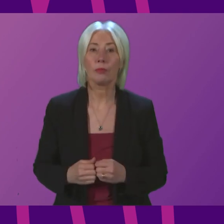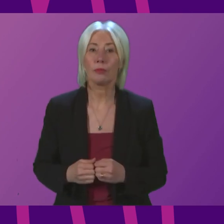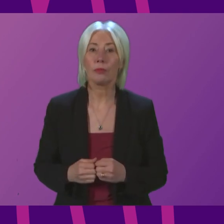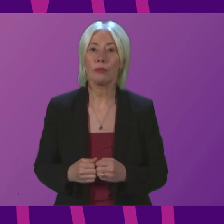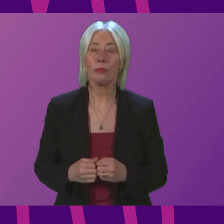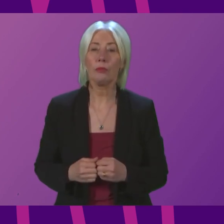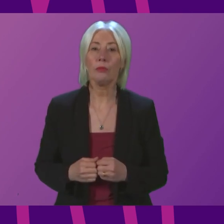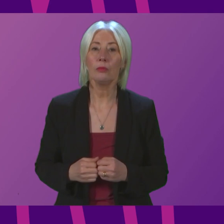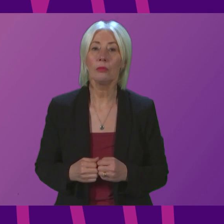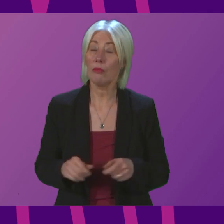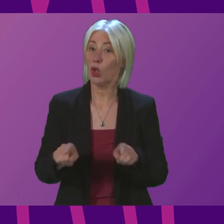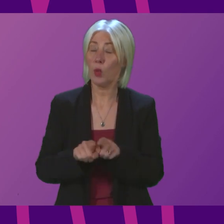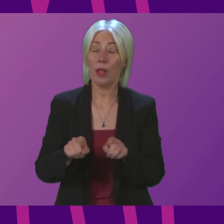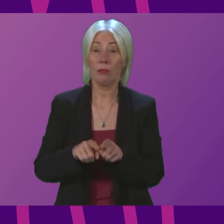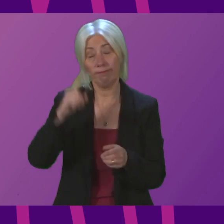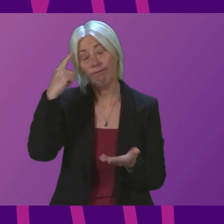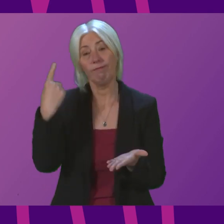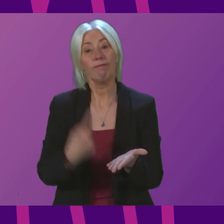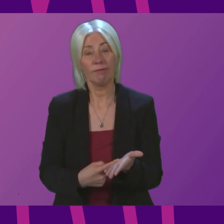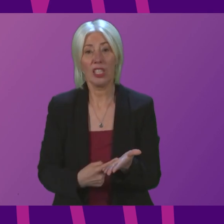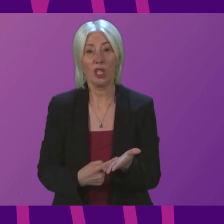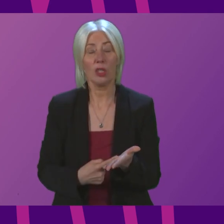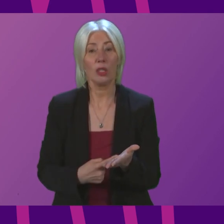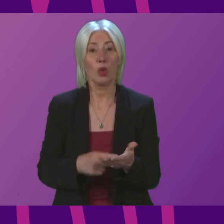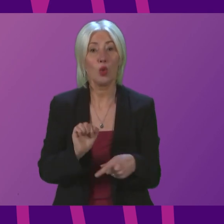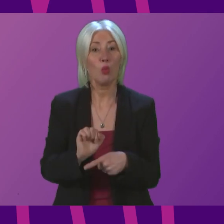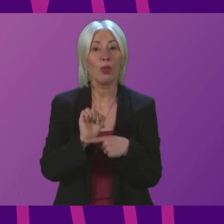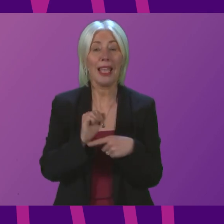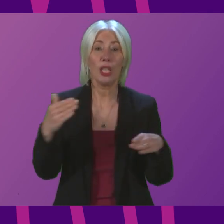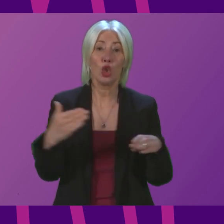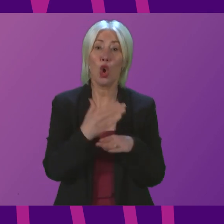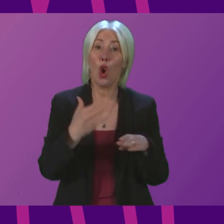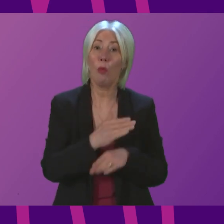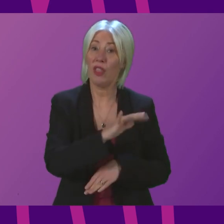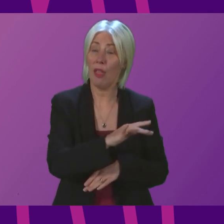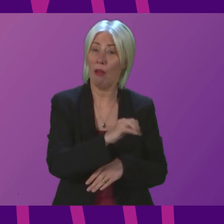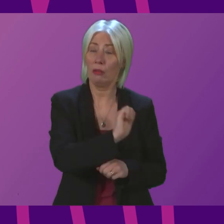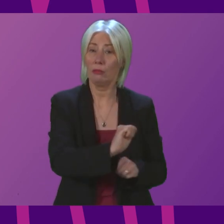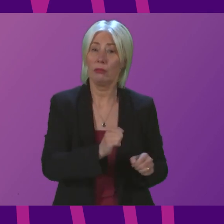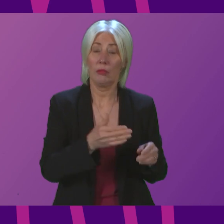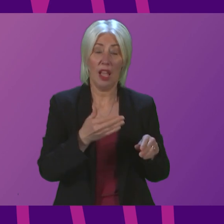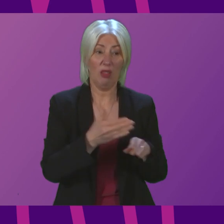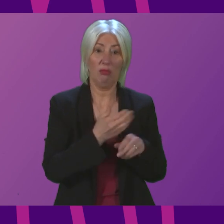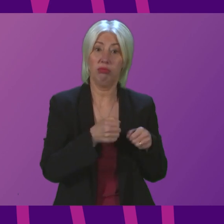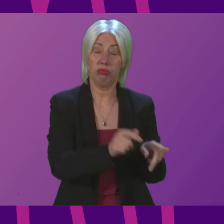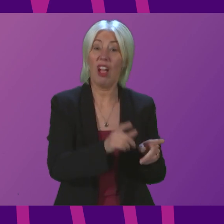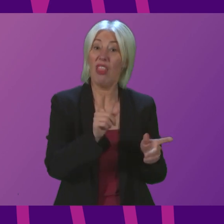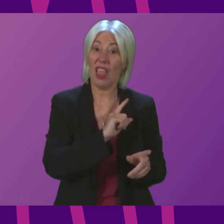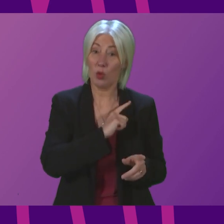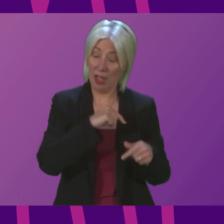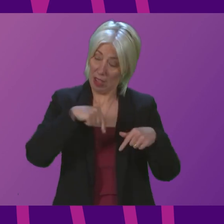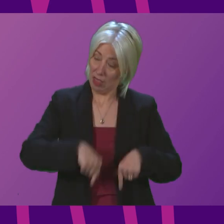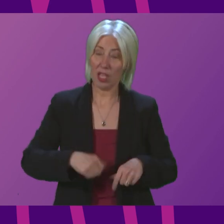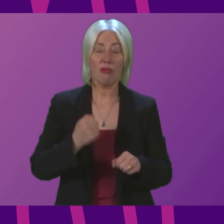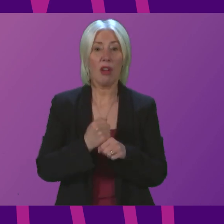and we were taking decisions to protect employment on the lower cloud. That is a record this Government is